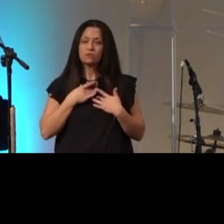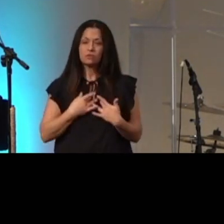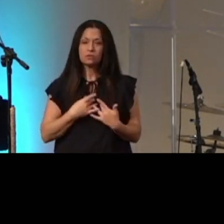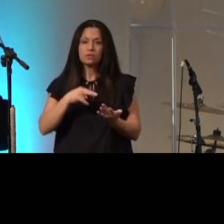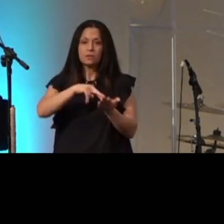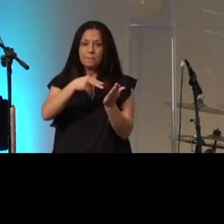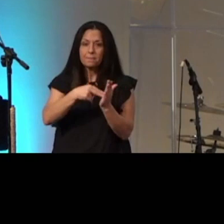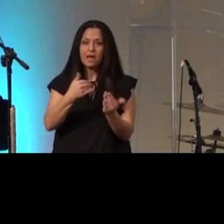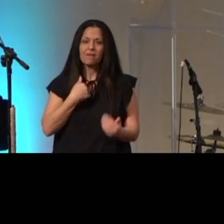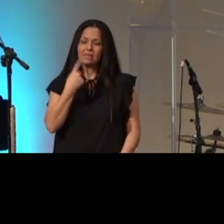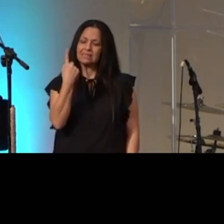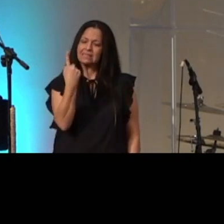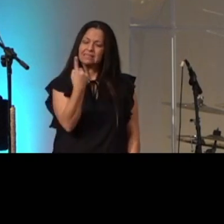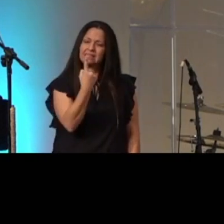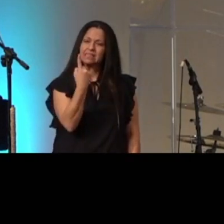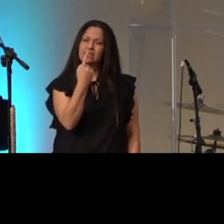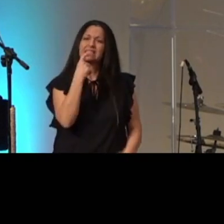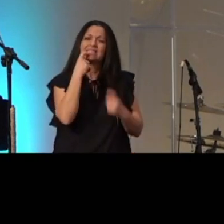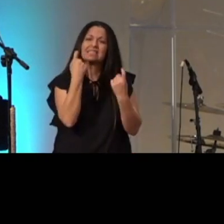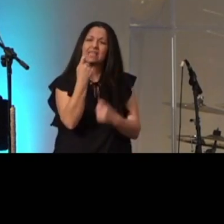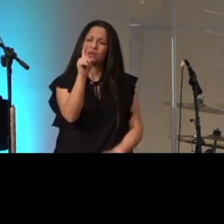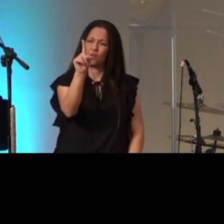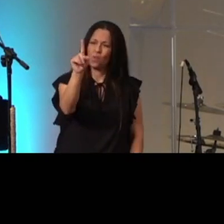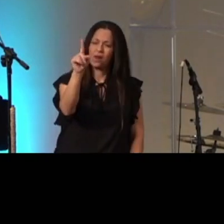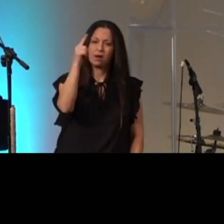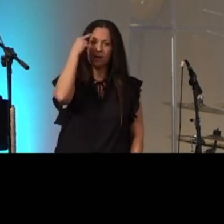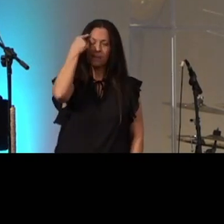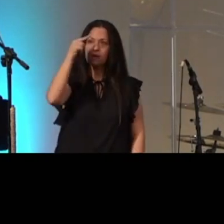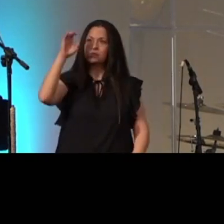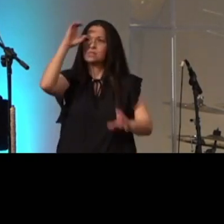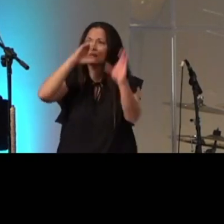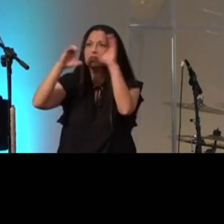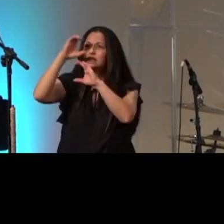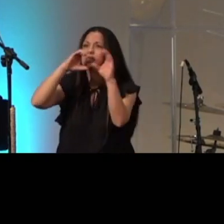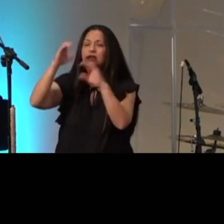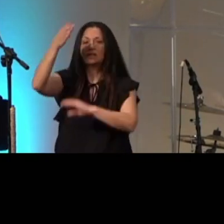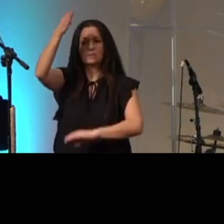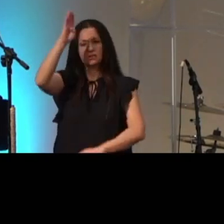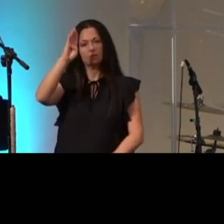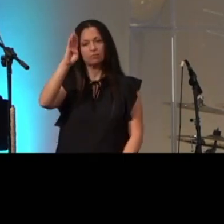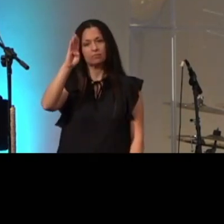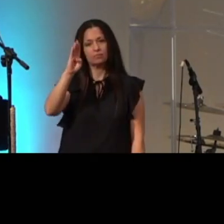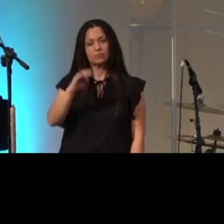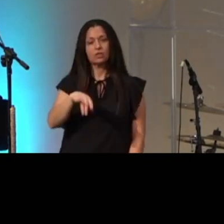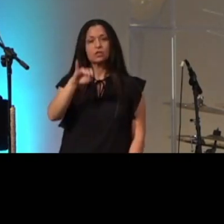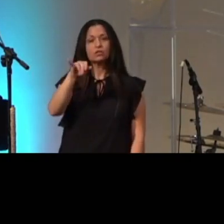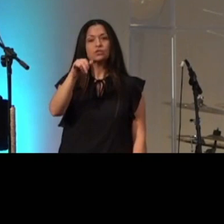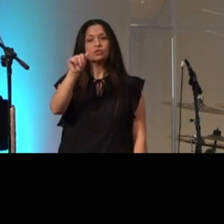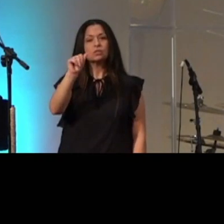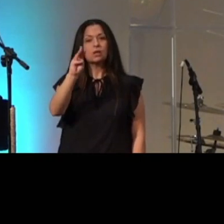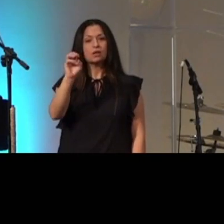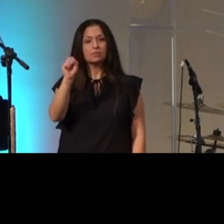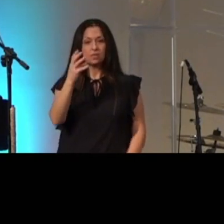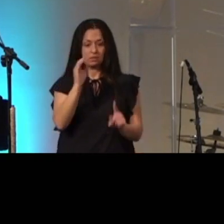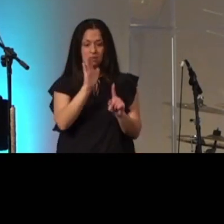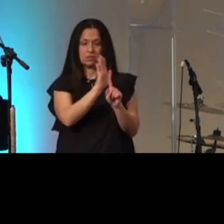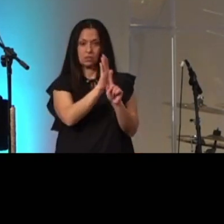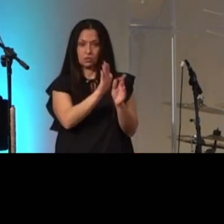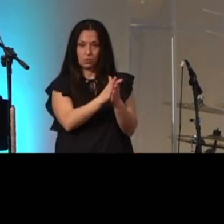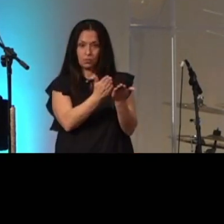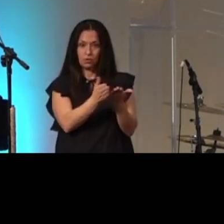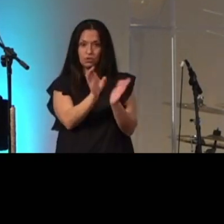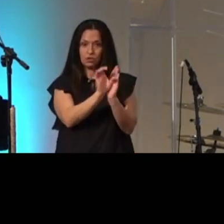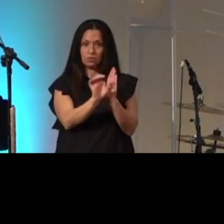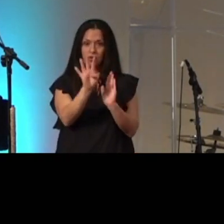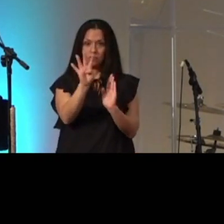to have single mindedness in seeking god james in his book chapter